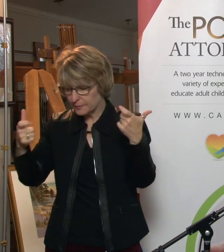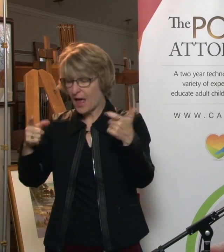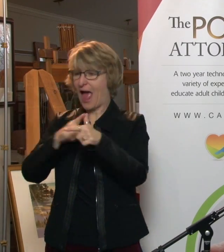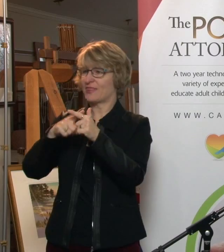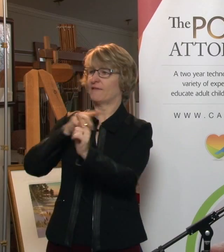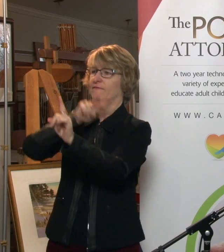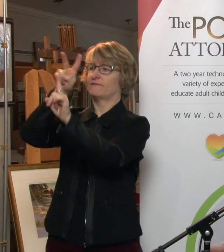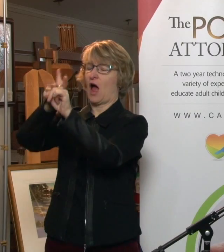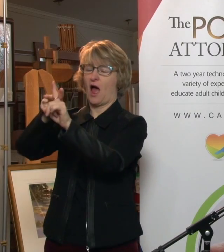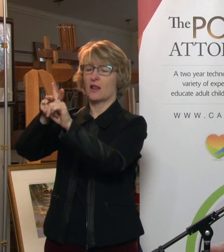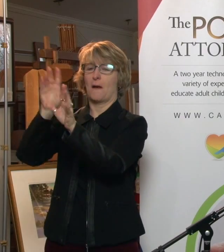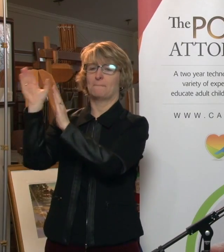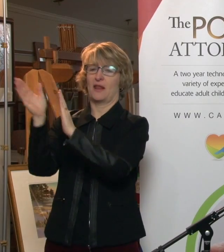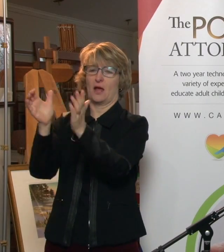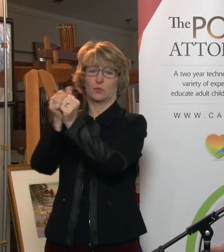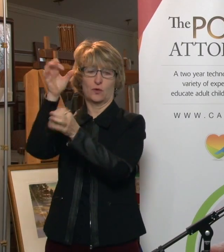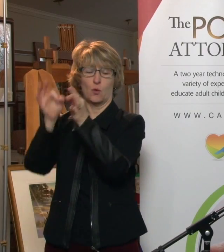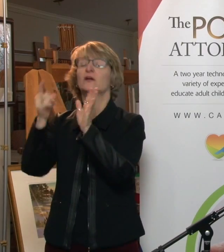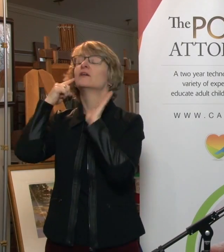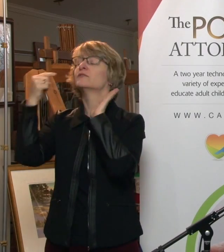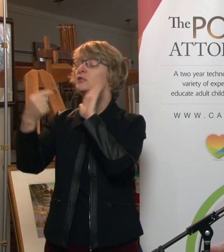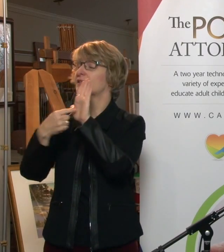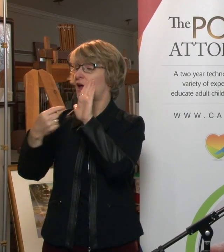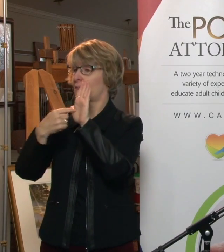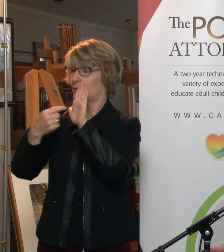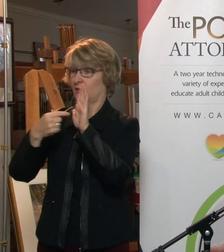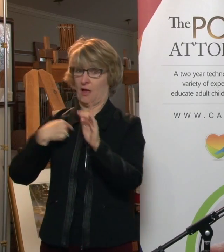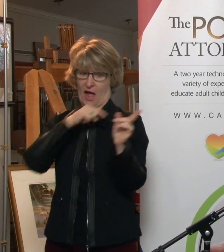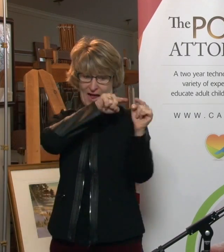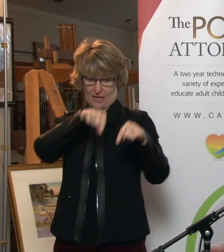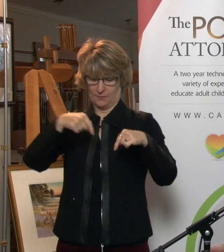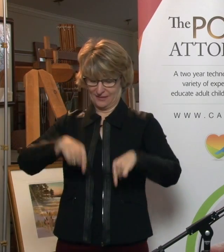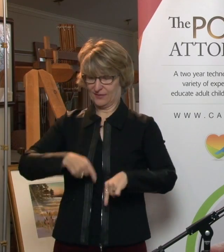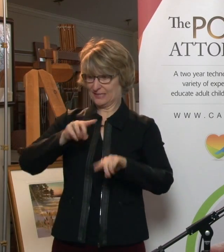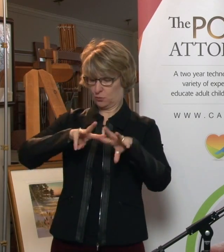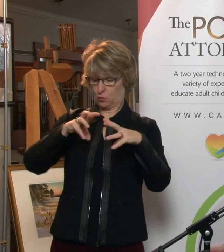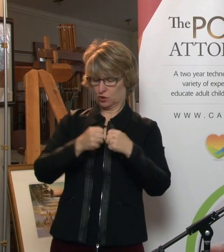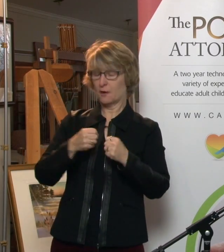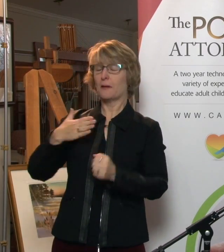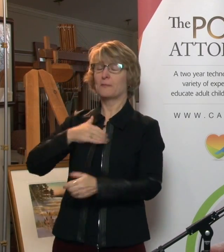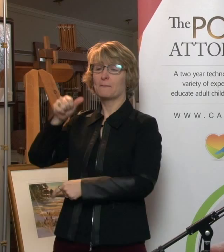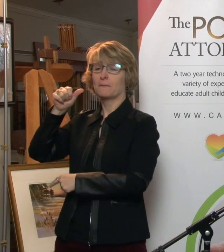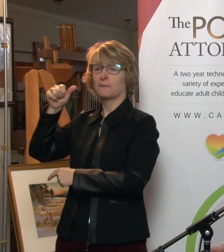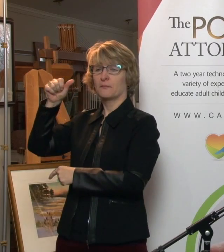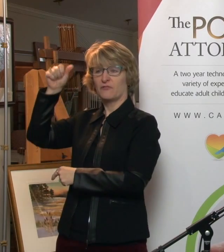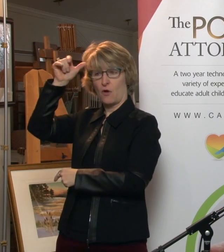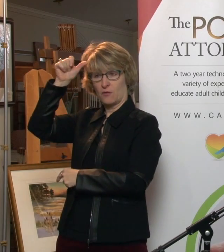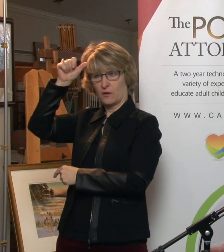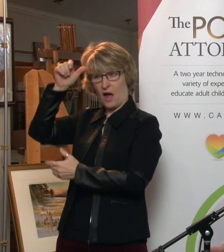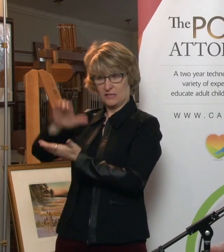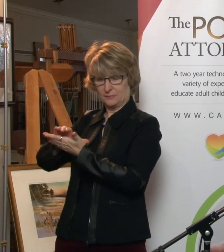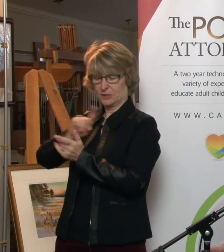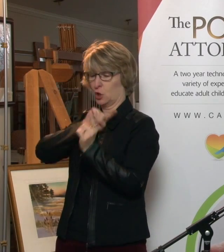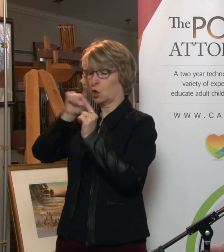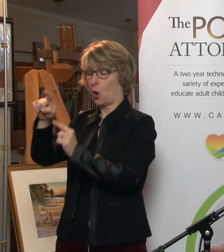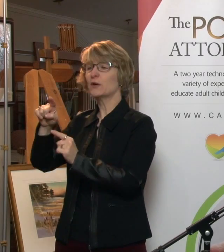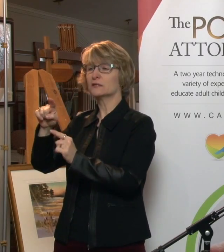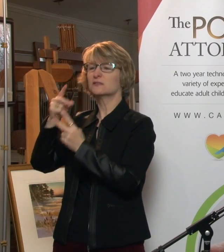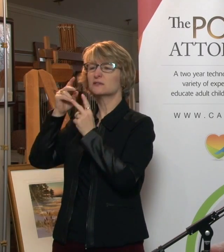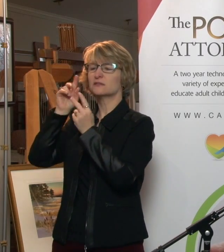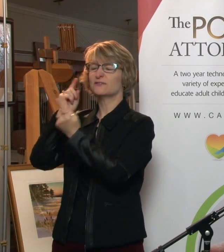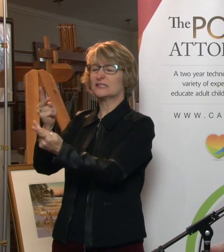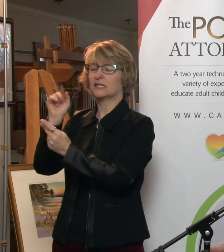So, I'll take an example. As I'm heading off to do this seminar, my husband was heading off to the nursing home to visit his mom who's in end stages of